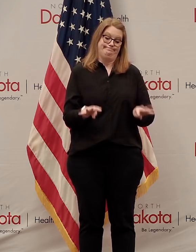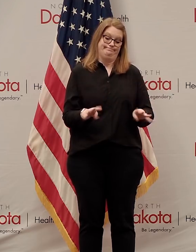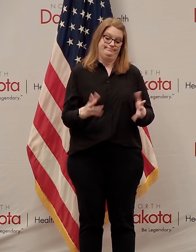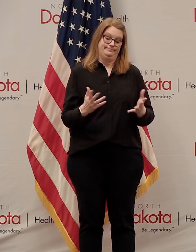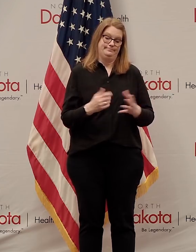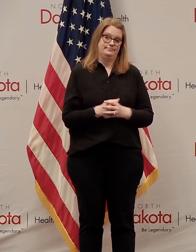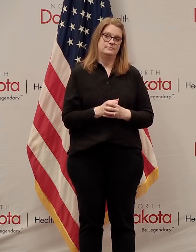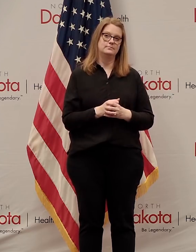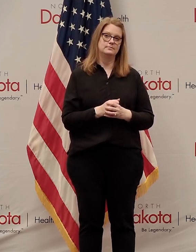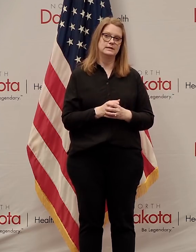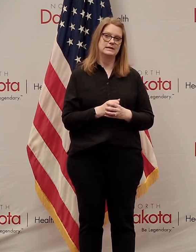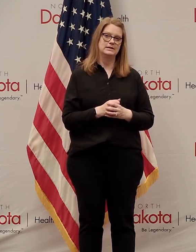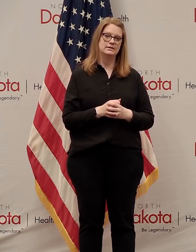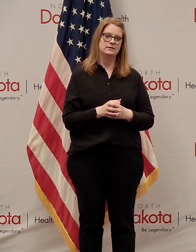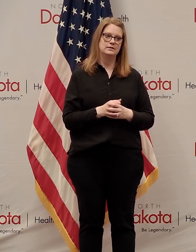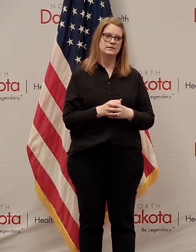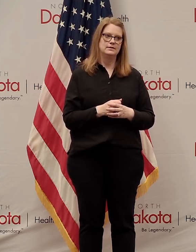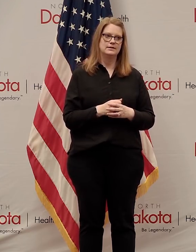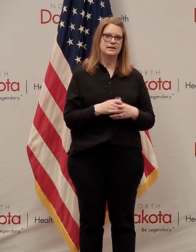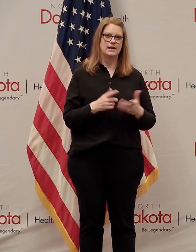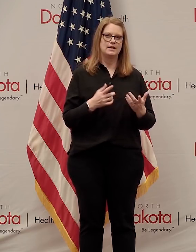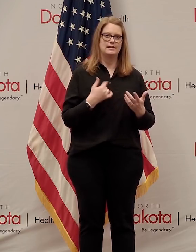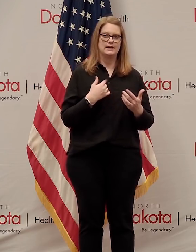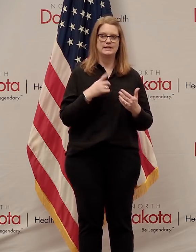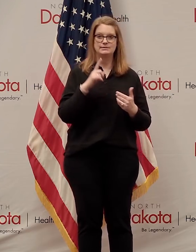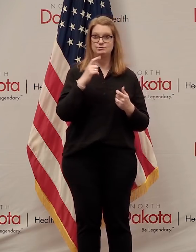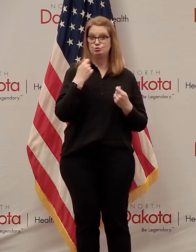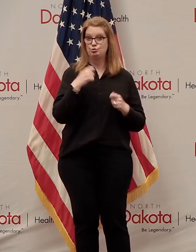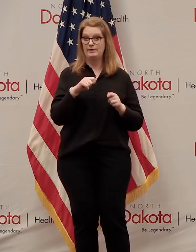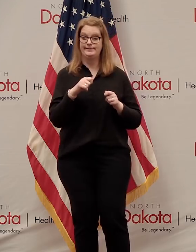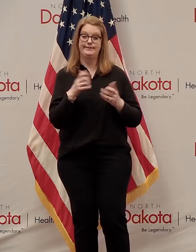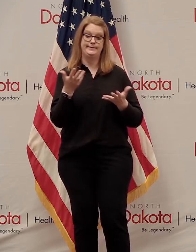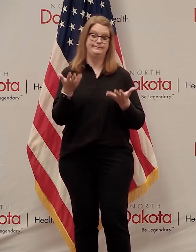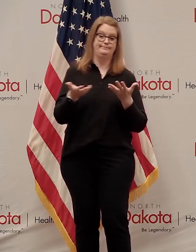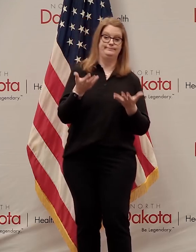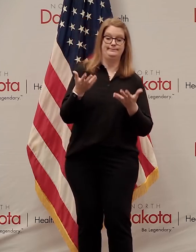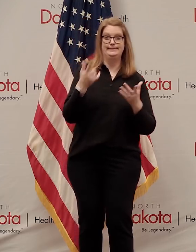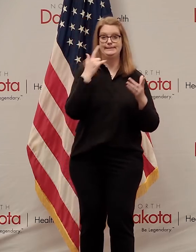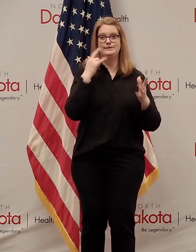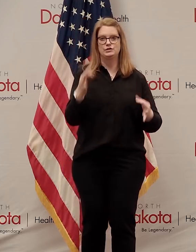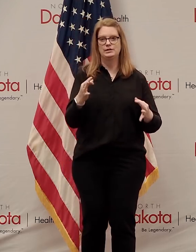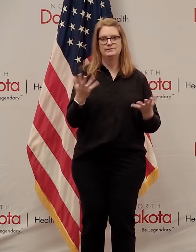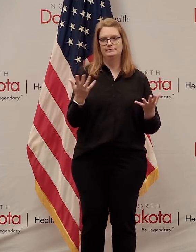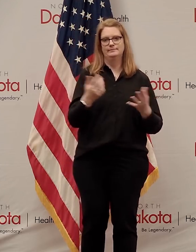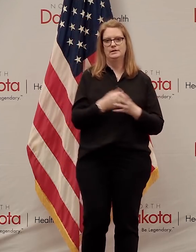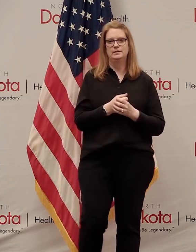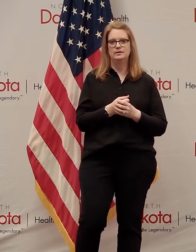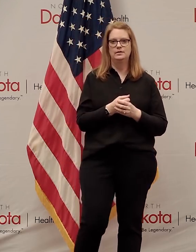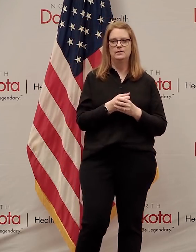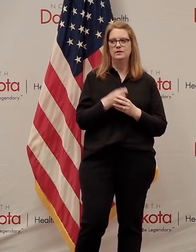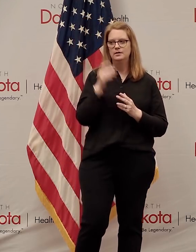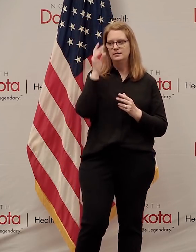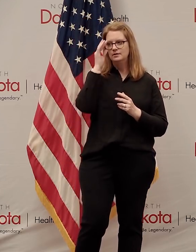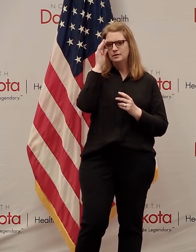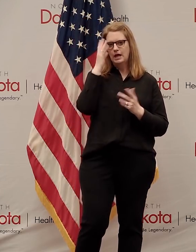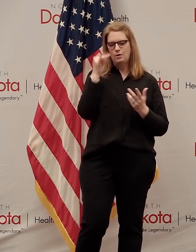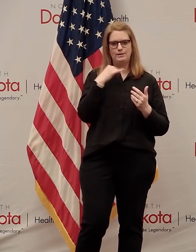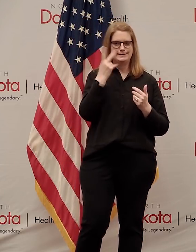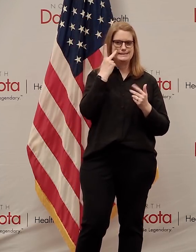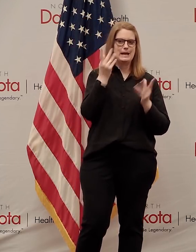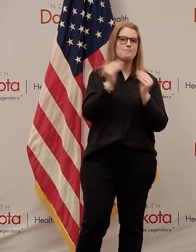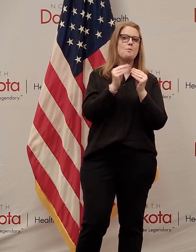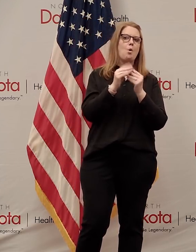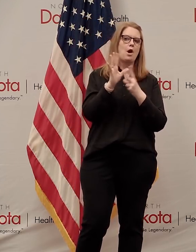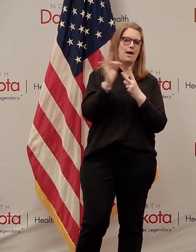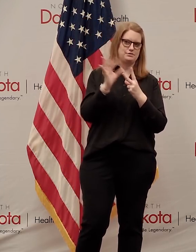I saw this. I'm not trying to shade a decision because I don't even know what all the options. I mean, earlier today even said, hey, I'd like to even see more options.